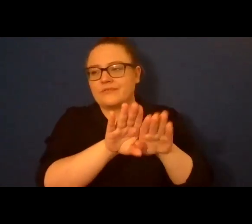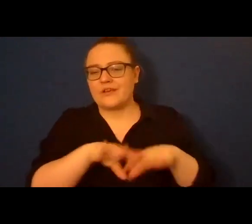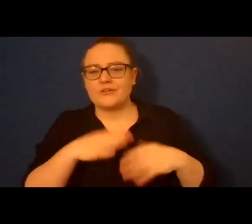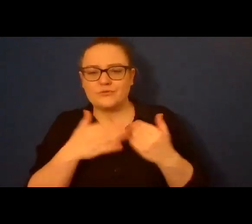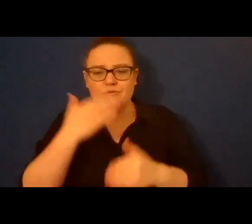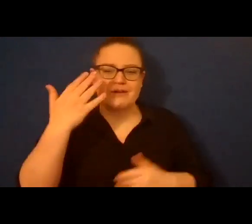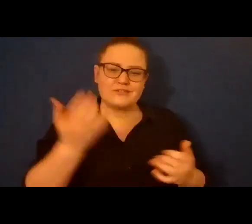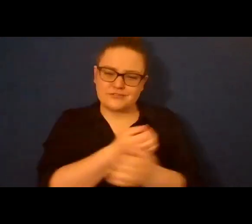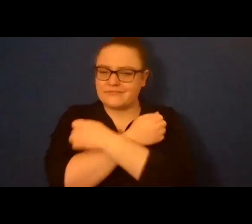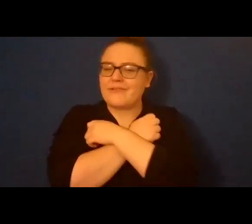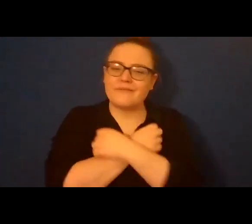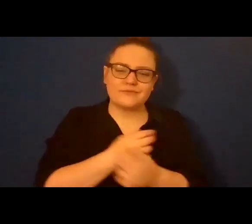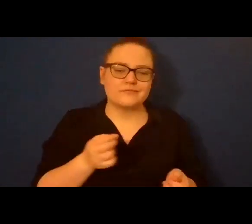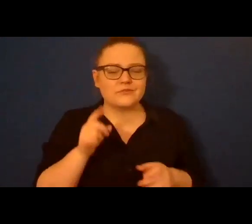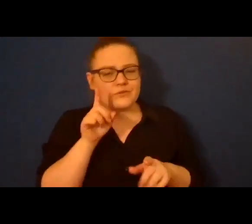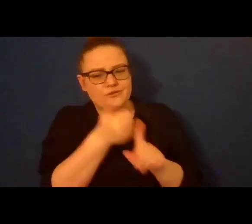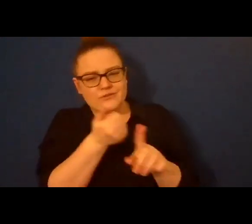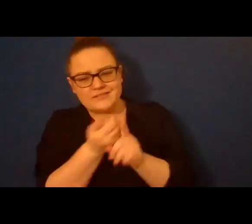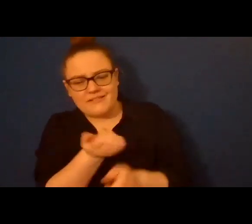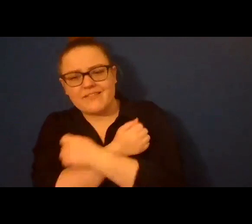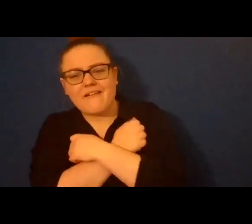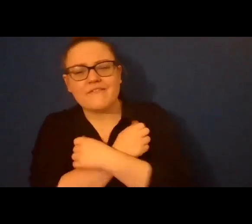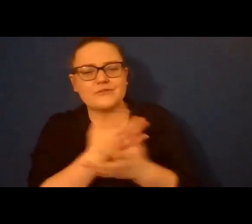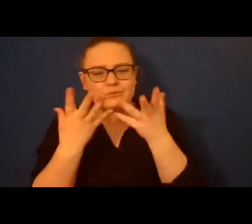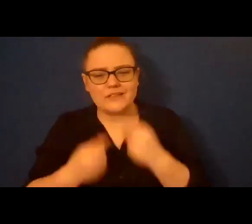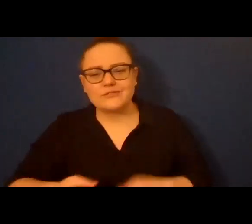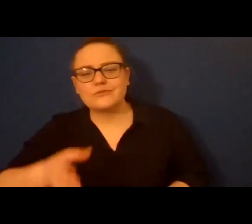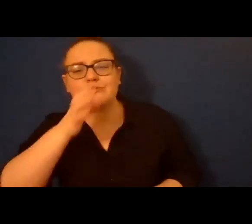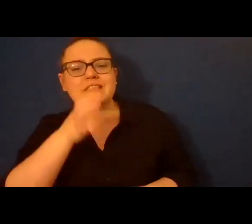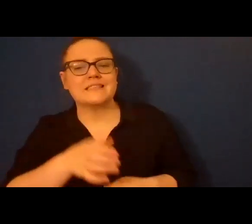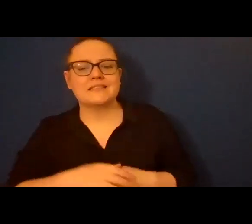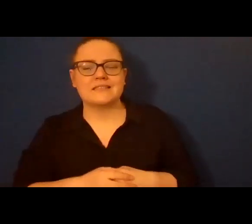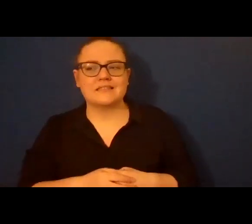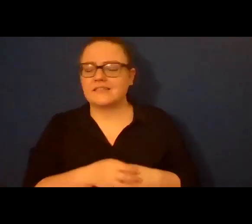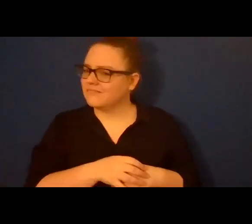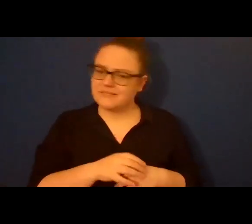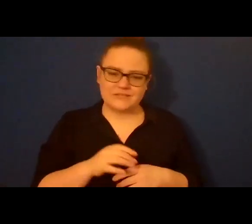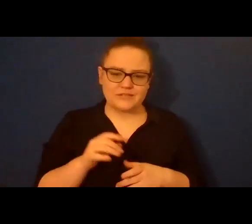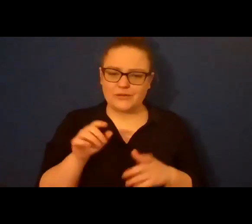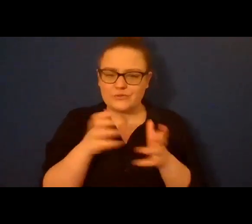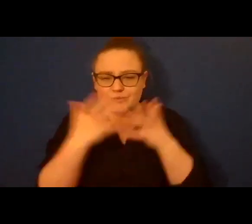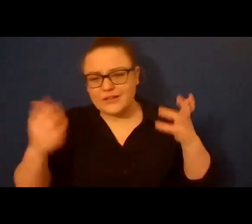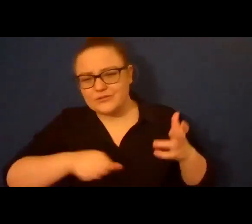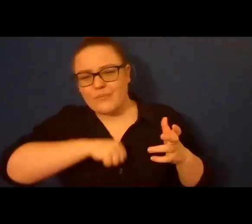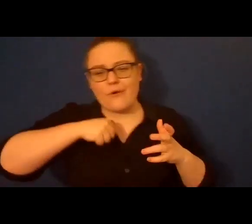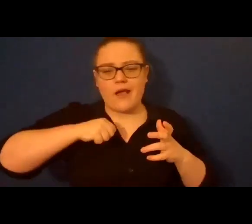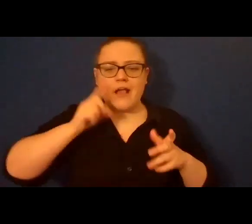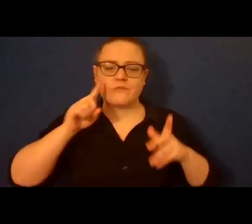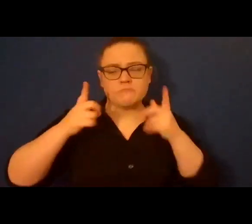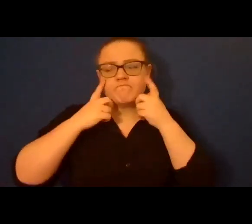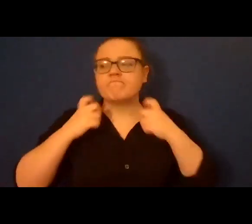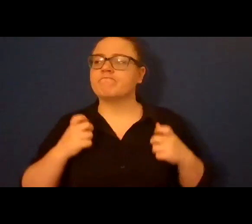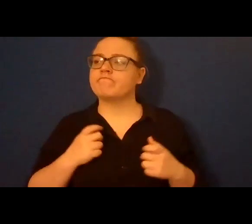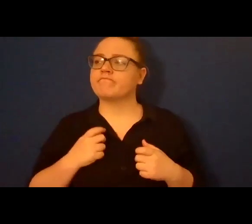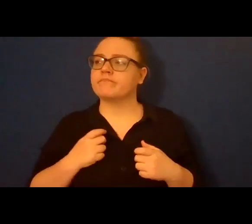speak to hear. Too wet to drink. No Gabriel. You too pride to weep. You too play to still.